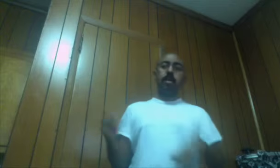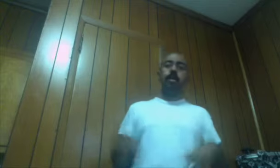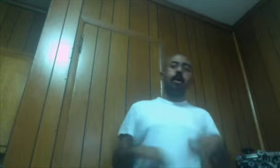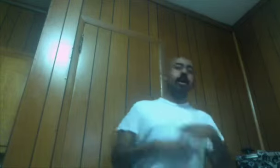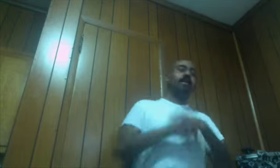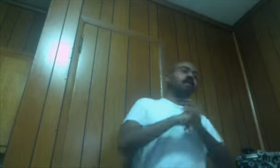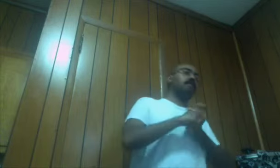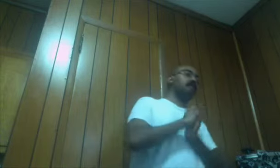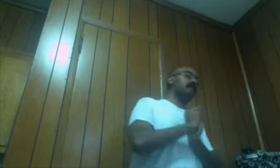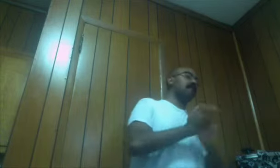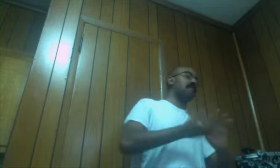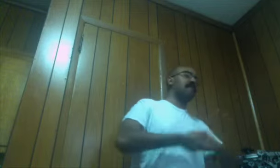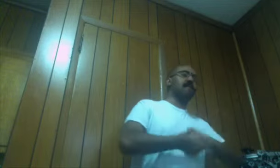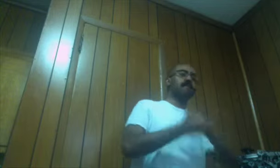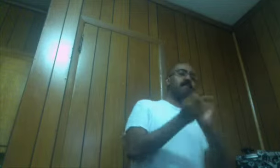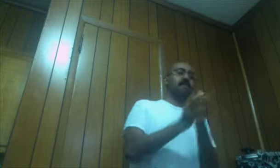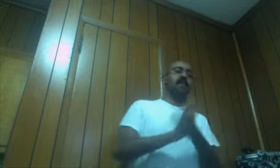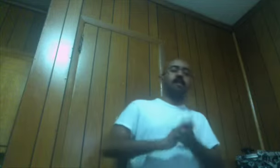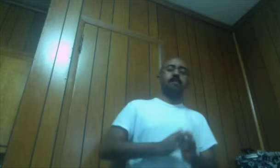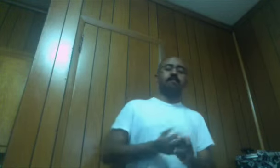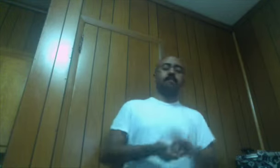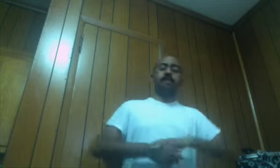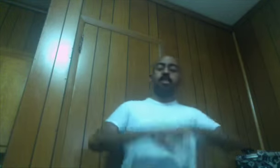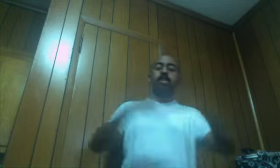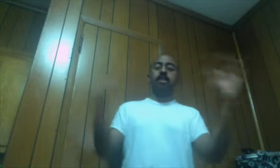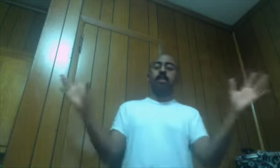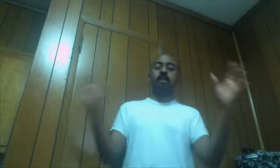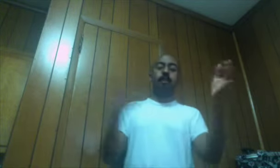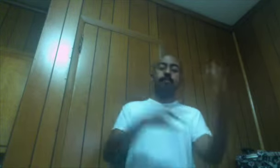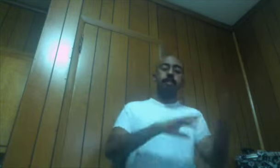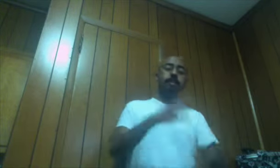I don't know If we're gonna have Like Um Shit Comes alive